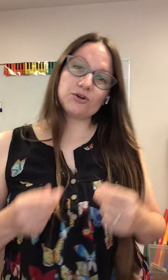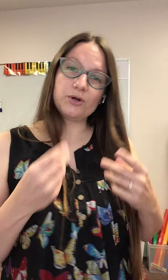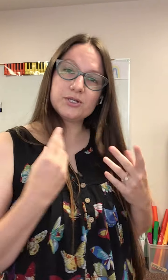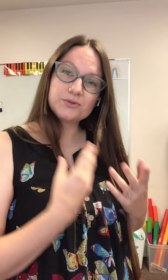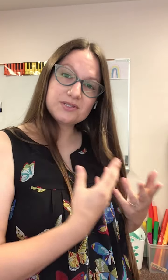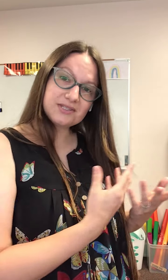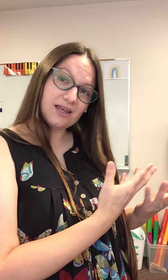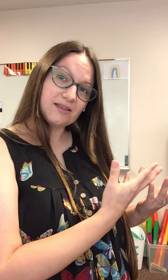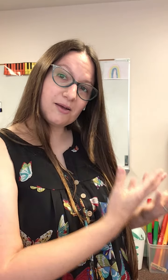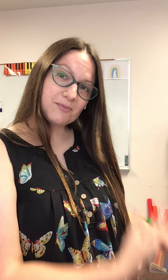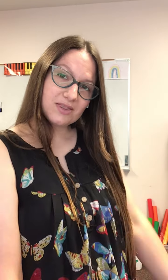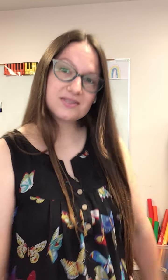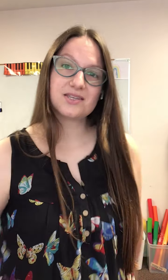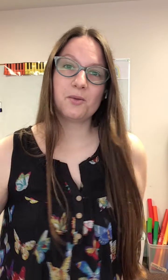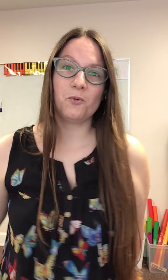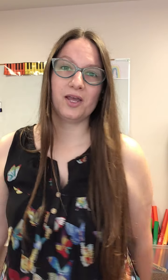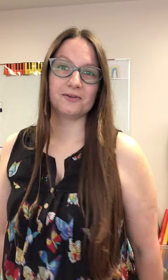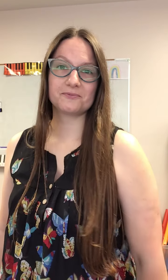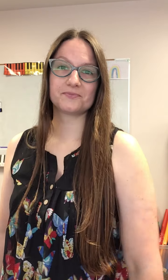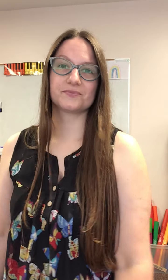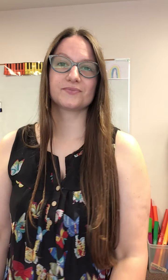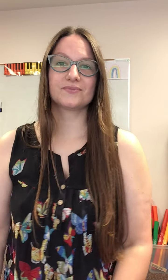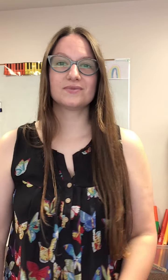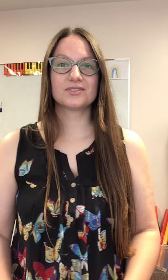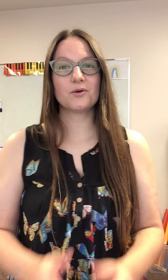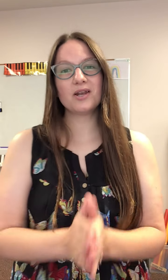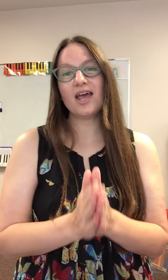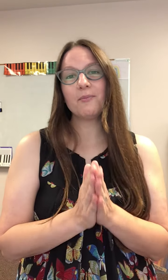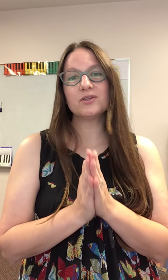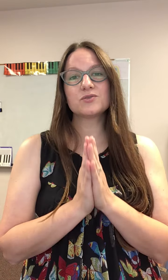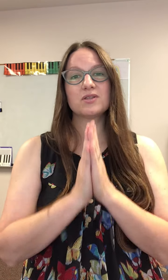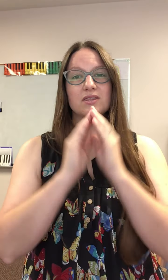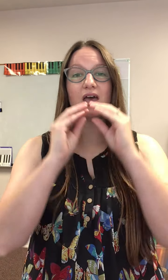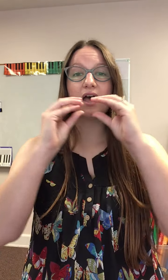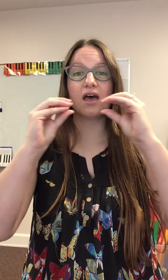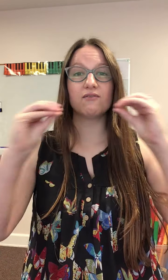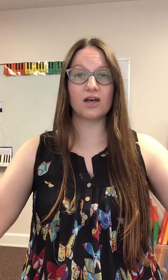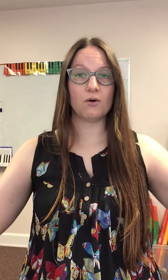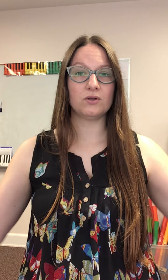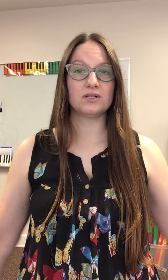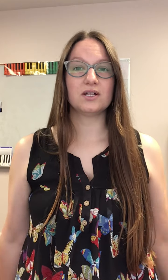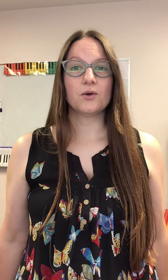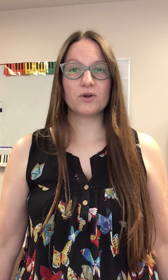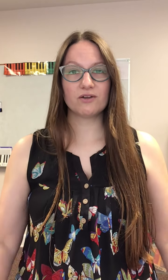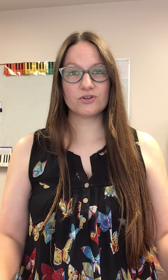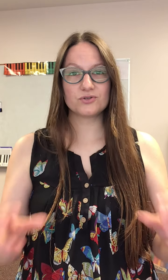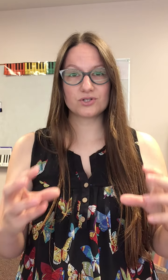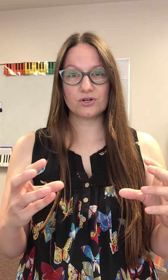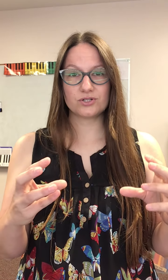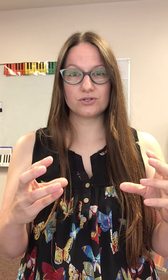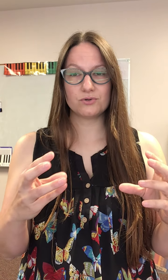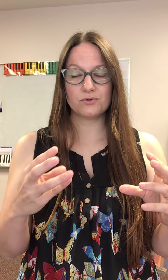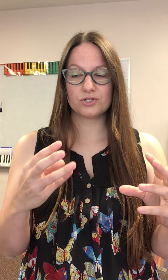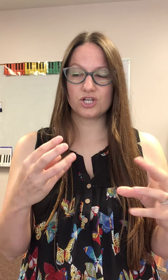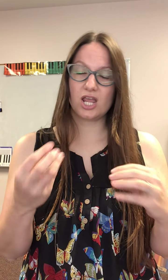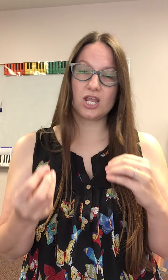you're going to sing them the same way so what happens with the eh vowel whenever you start to change